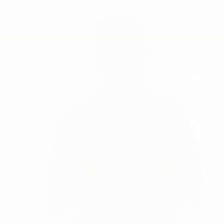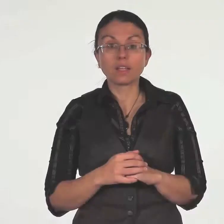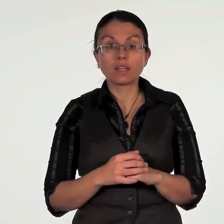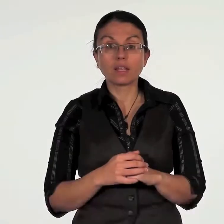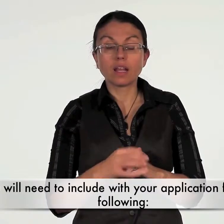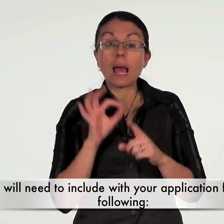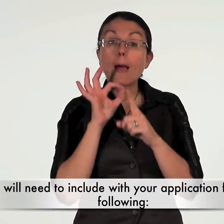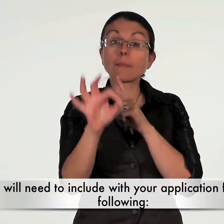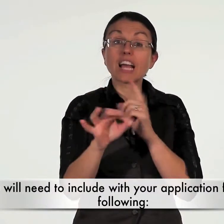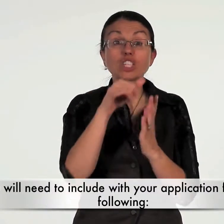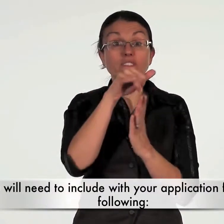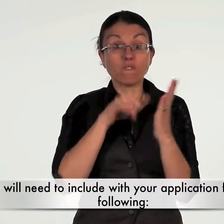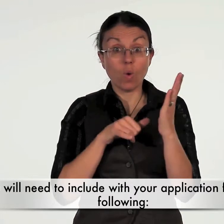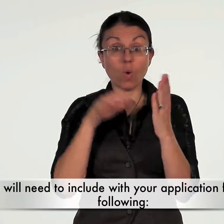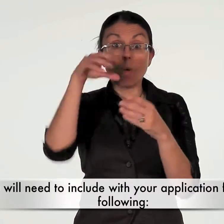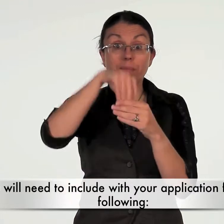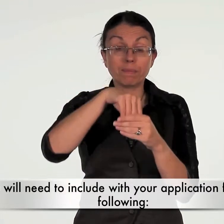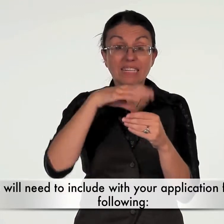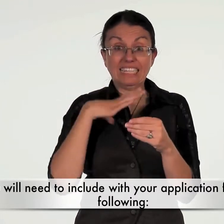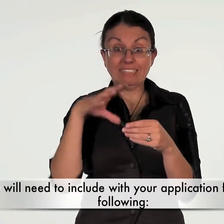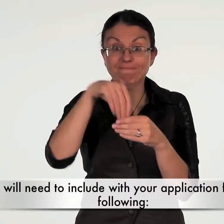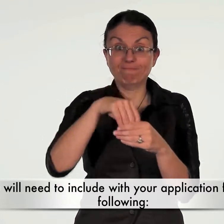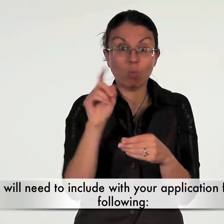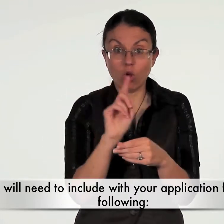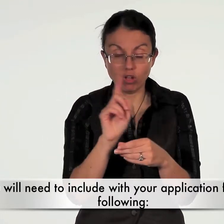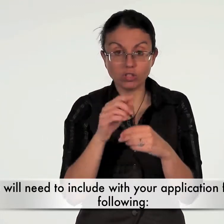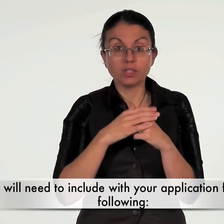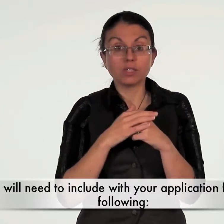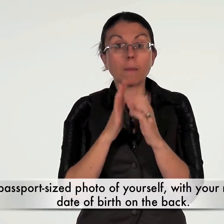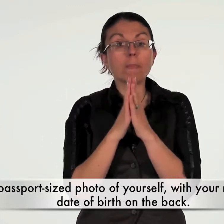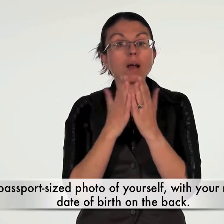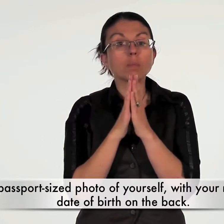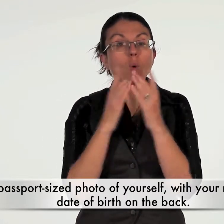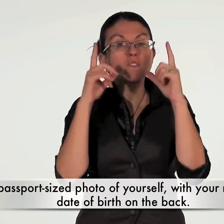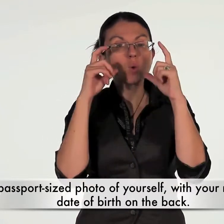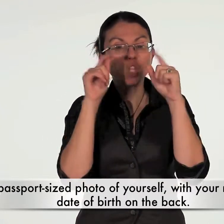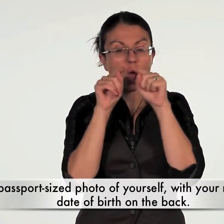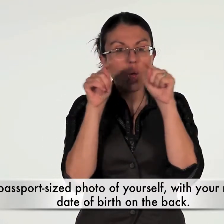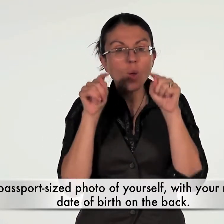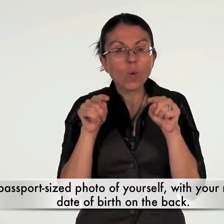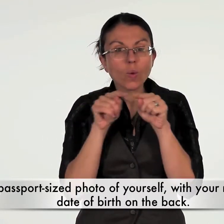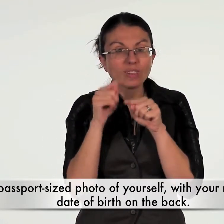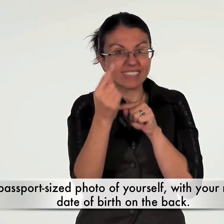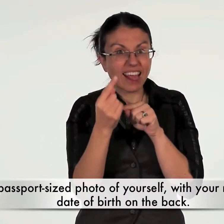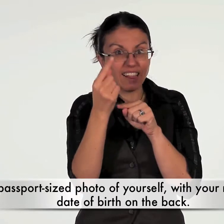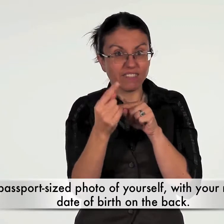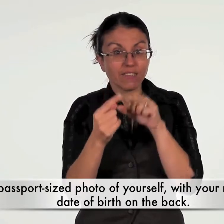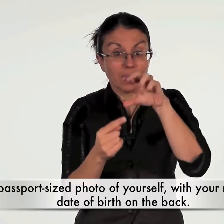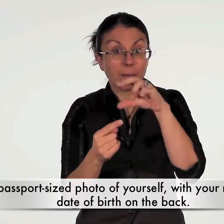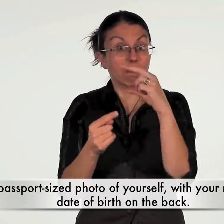you will need to include with your application form the following a passport sized photograph of yourself with your